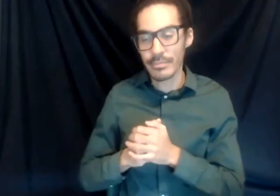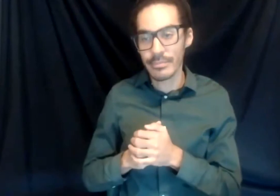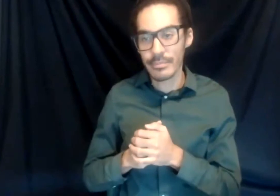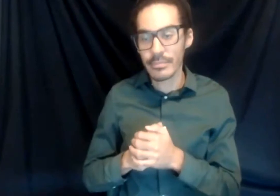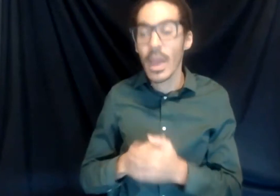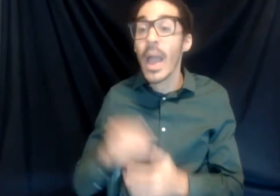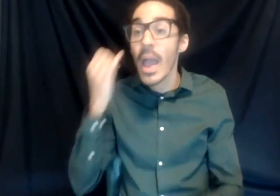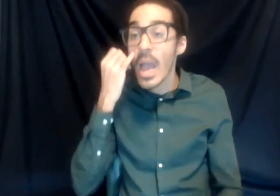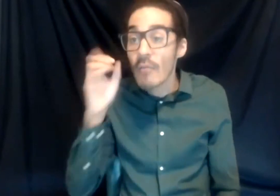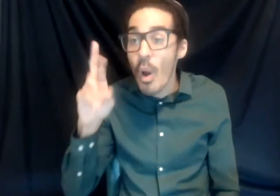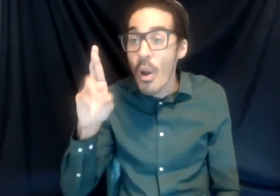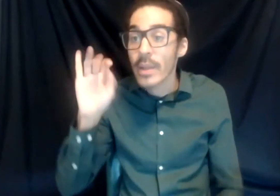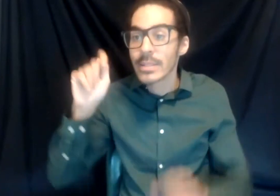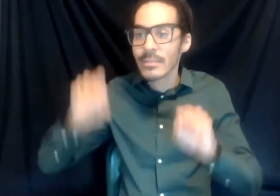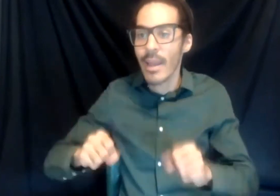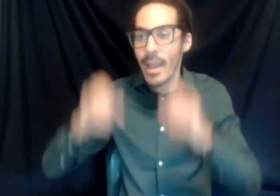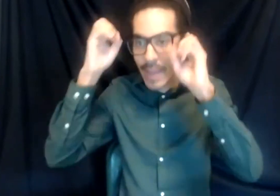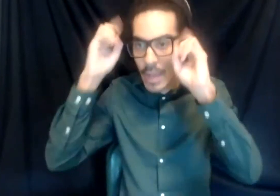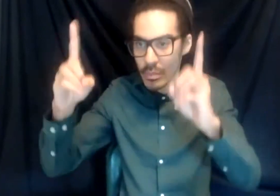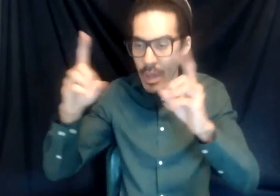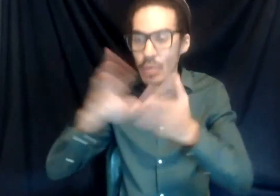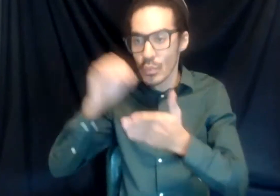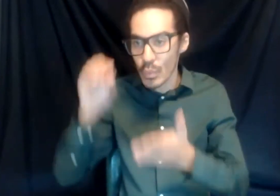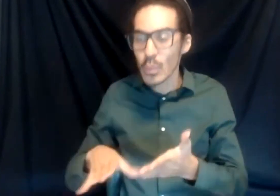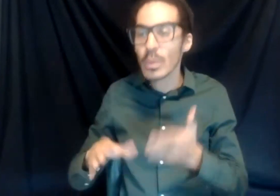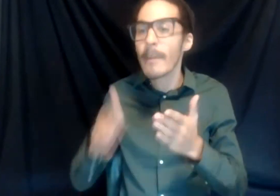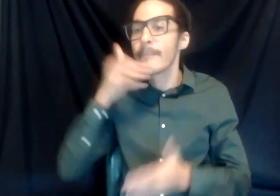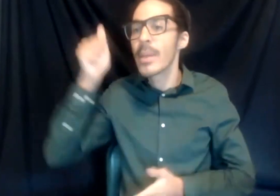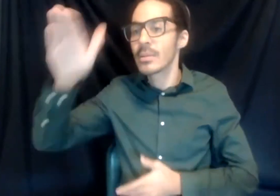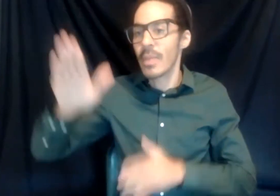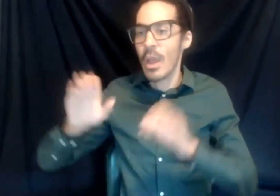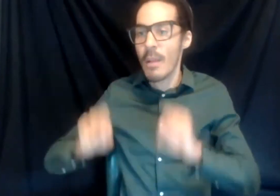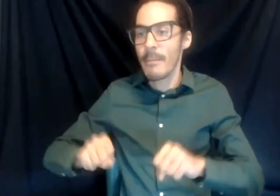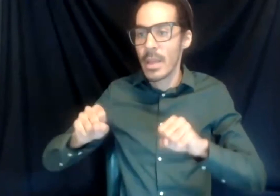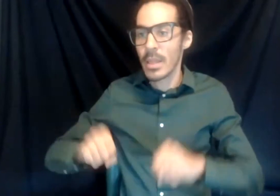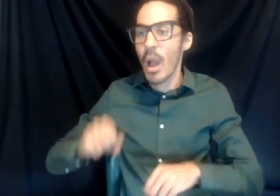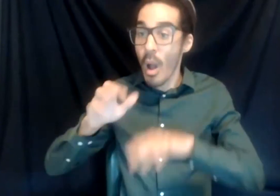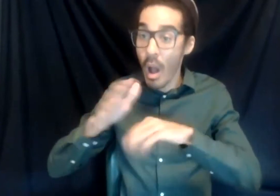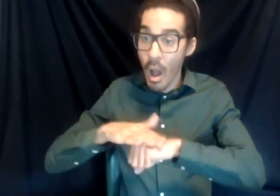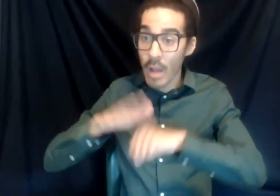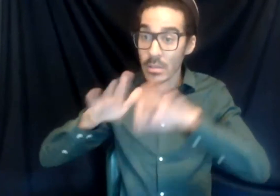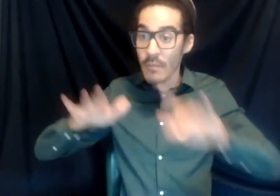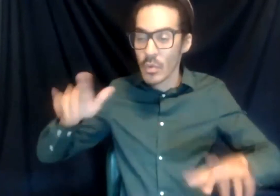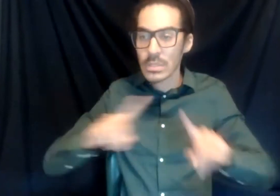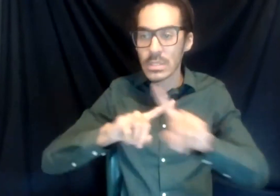can educate students to the best of their ability on diversity and different groups of people, I think